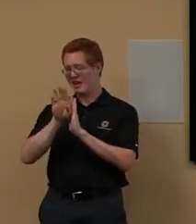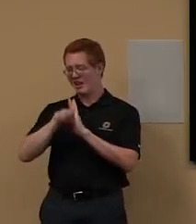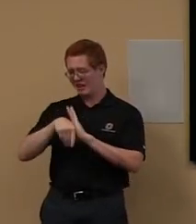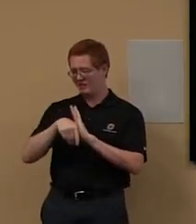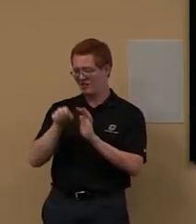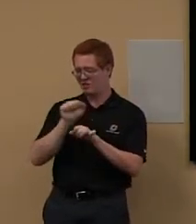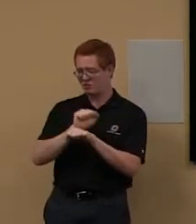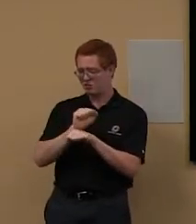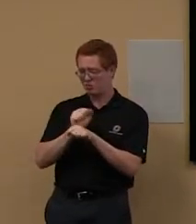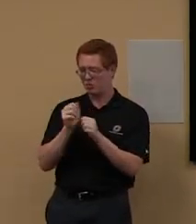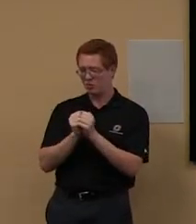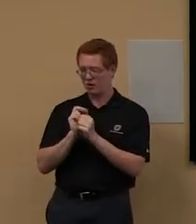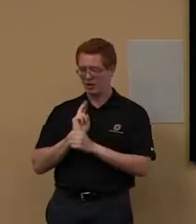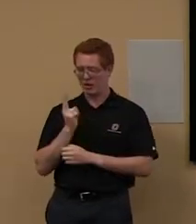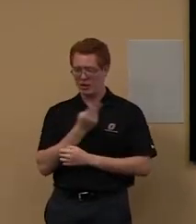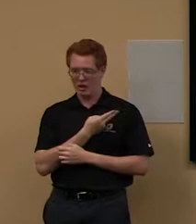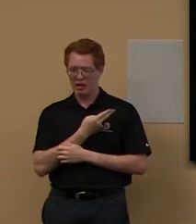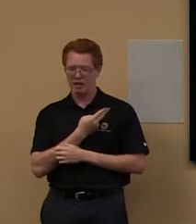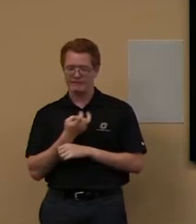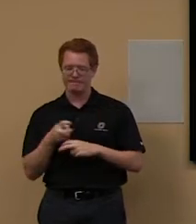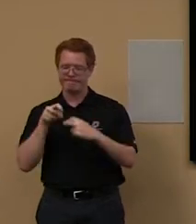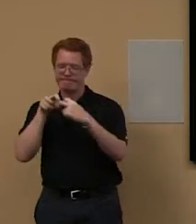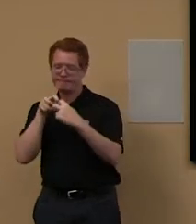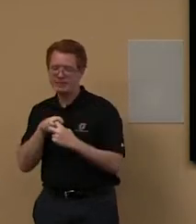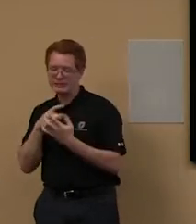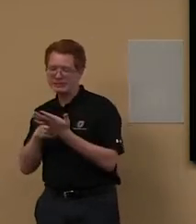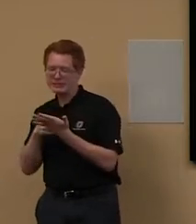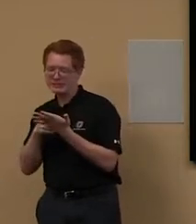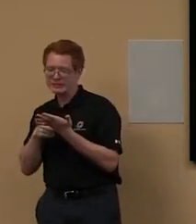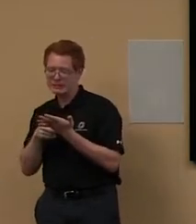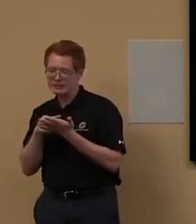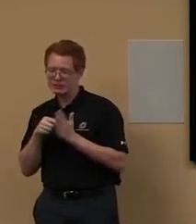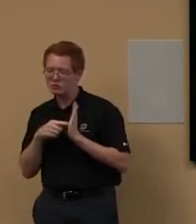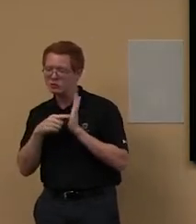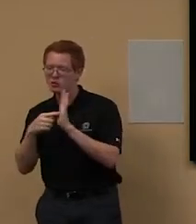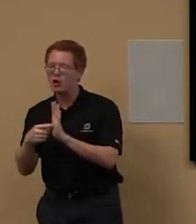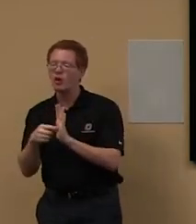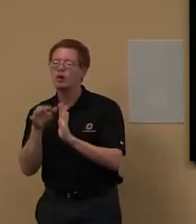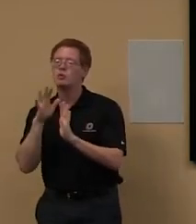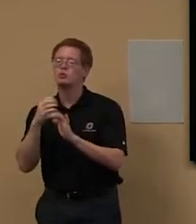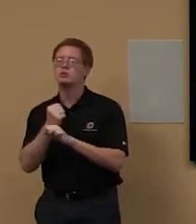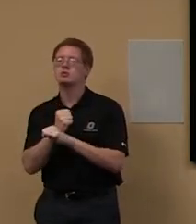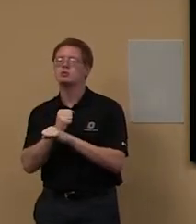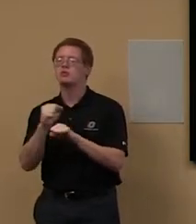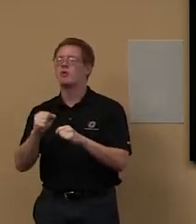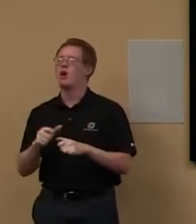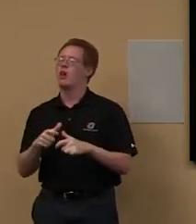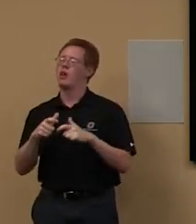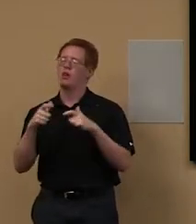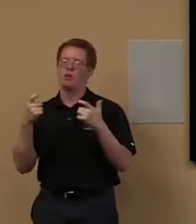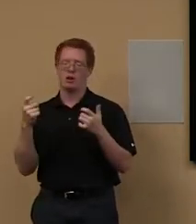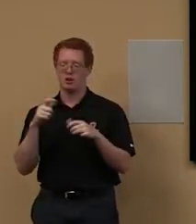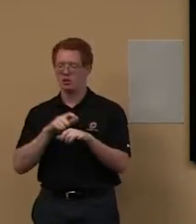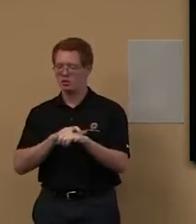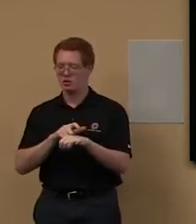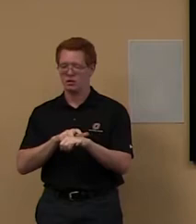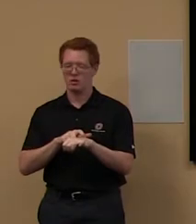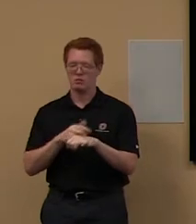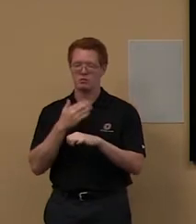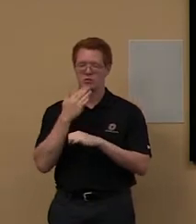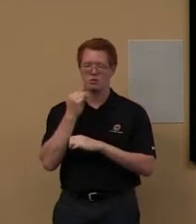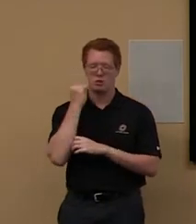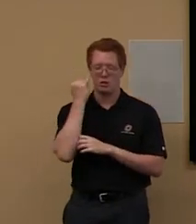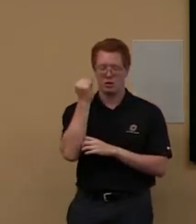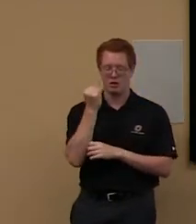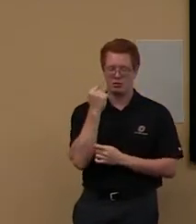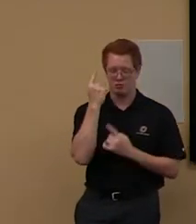about things or showing you a few tips and tricks, half an hour is going to save you a lot of time. So keep